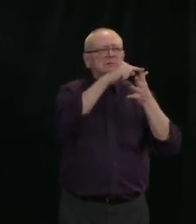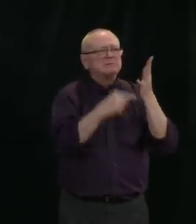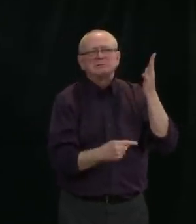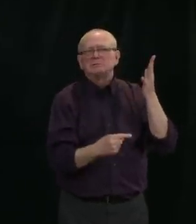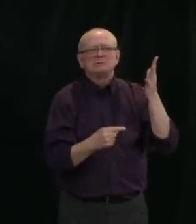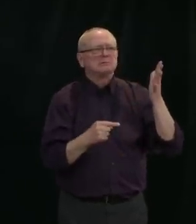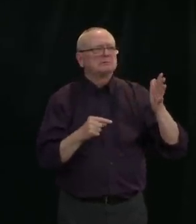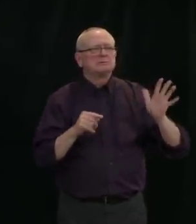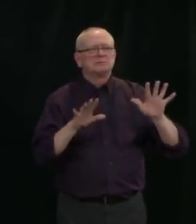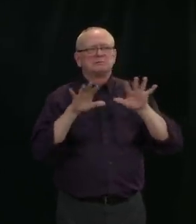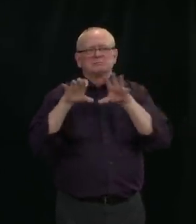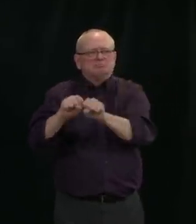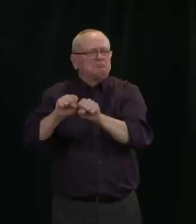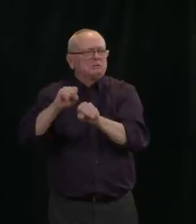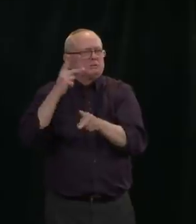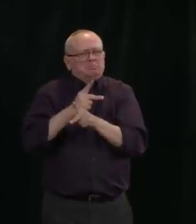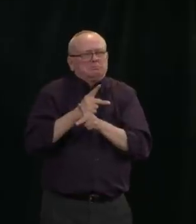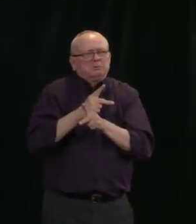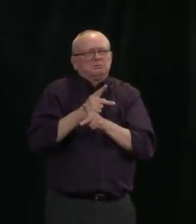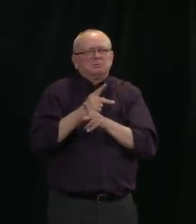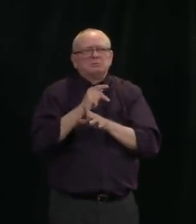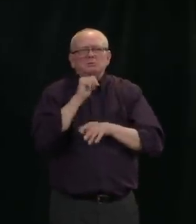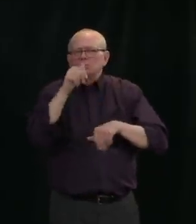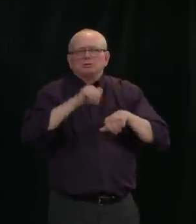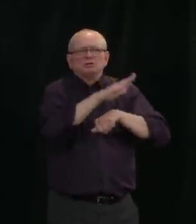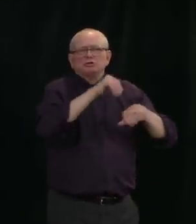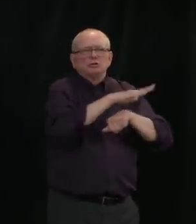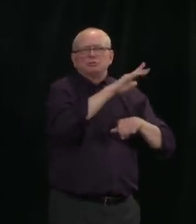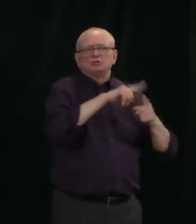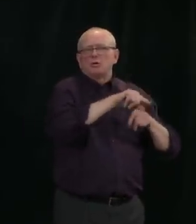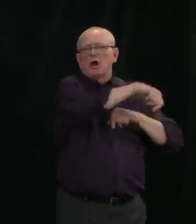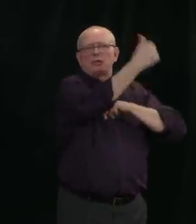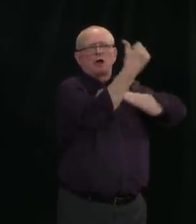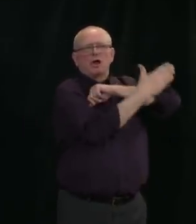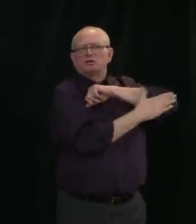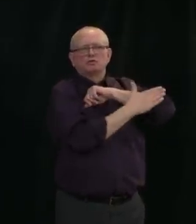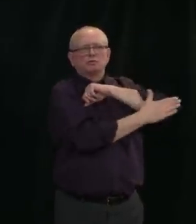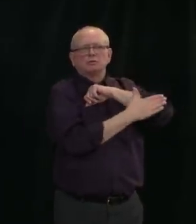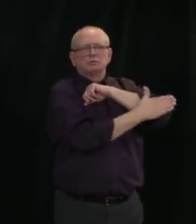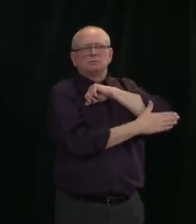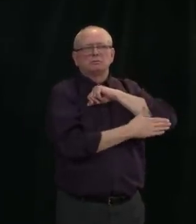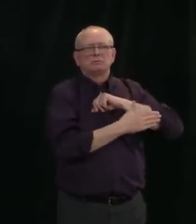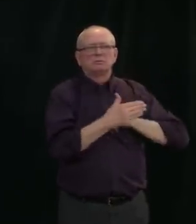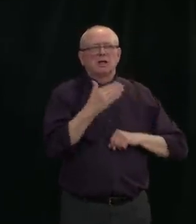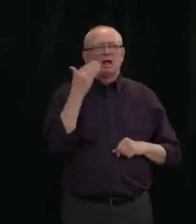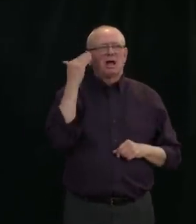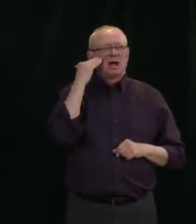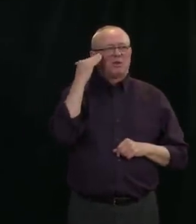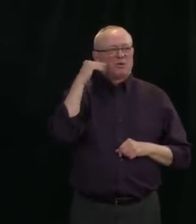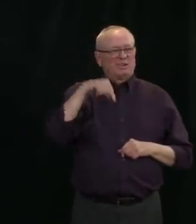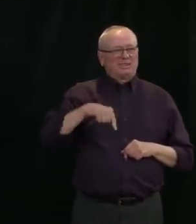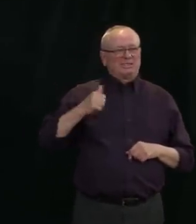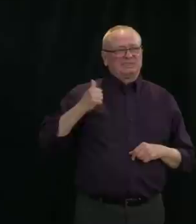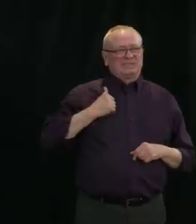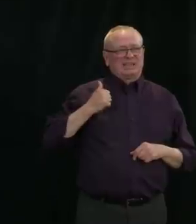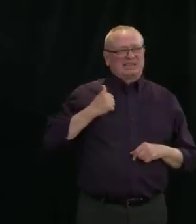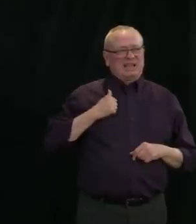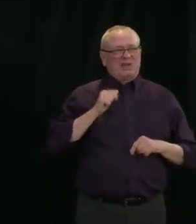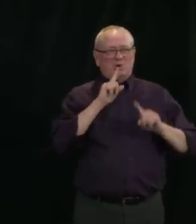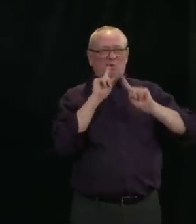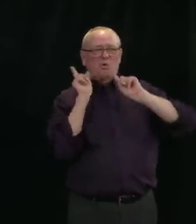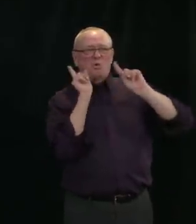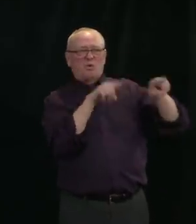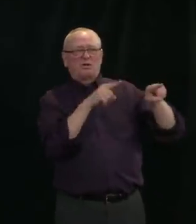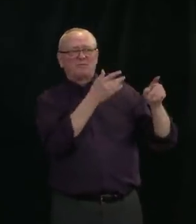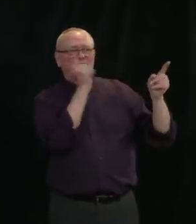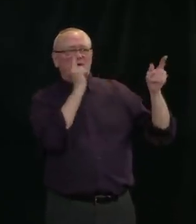it is happening there. I know there are some orders out for medical supplies here. Is there any concern that